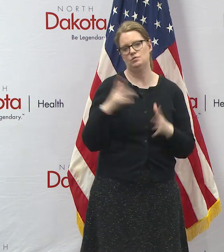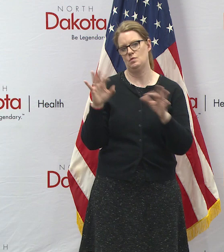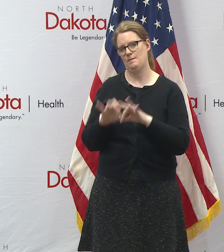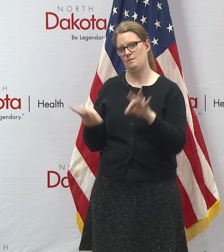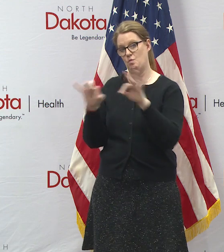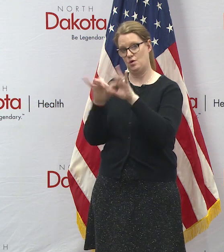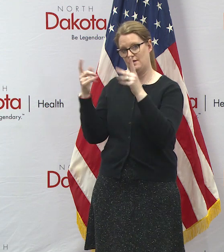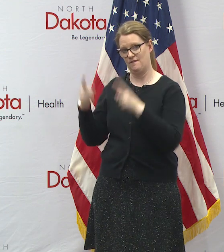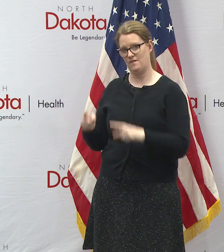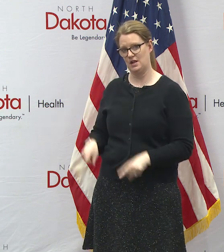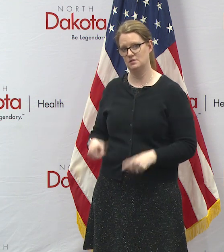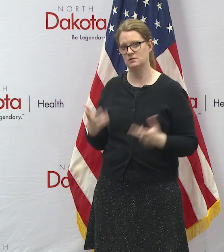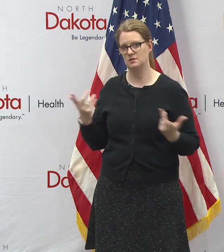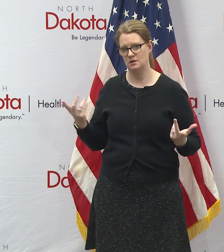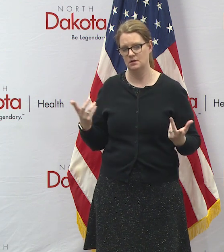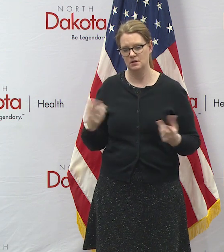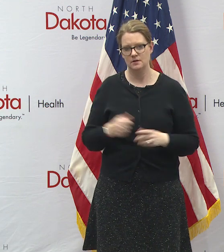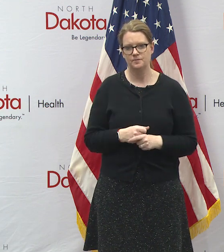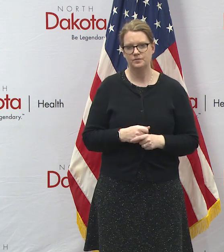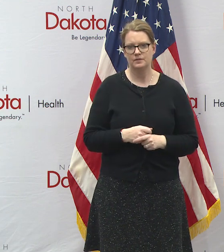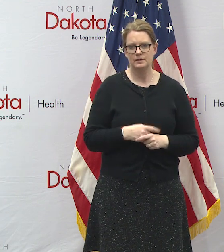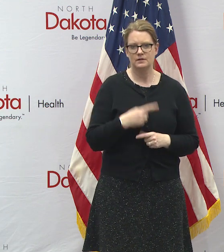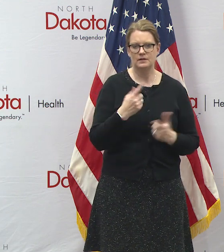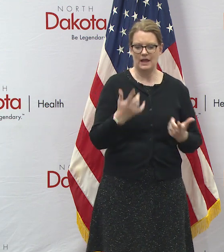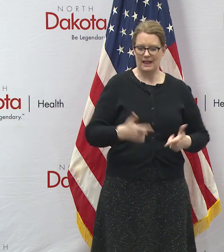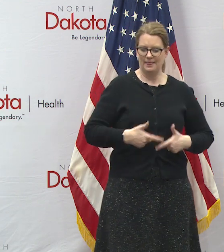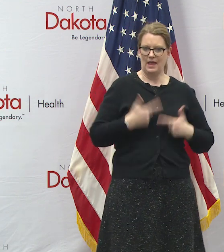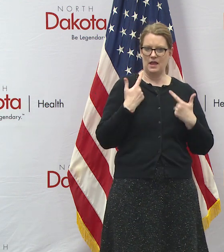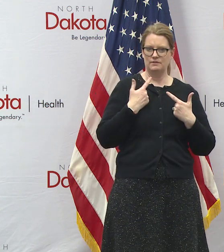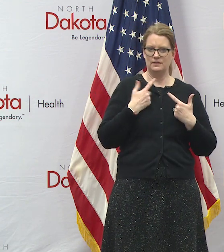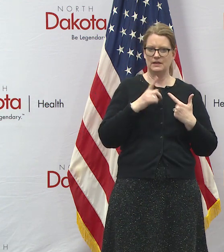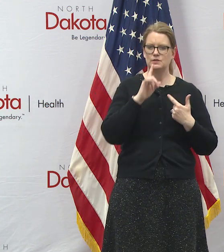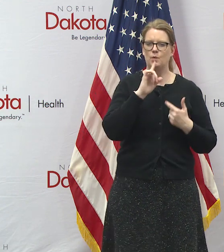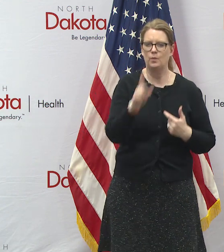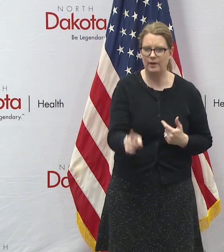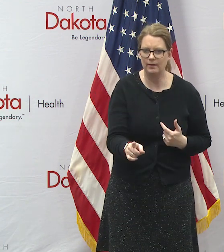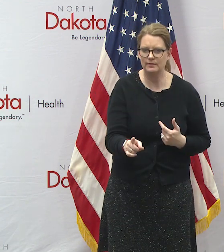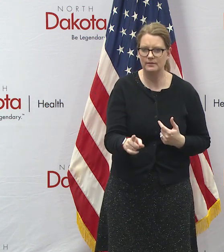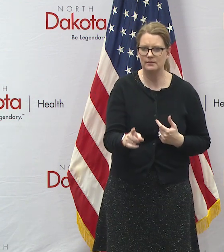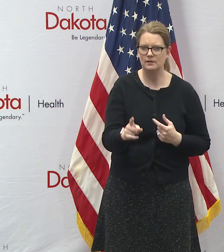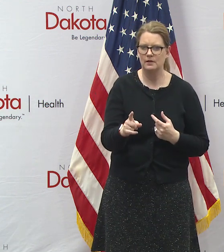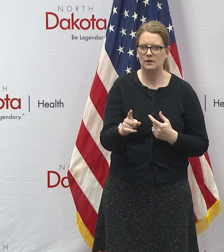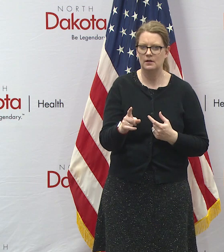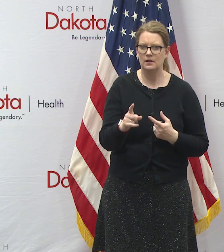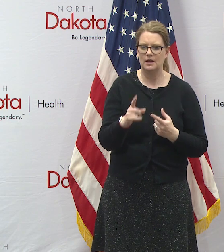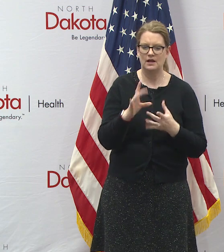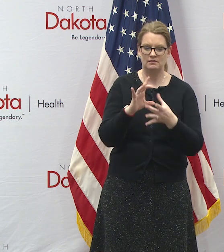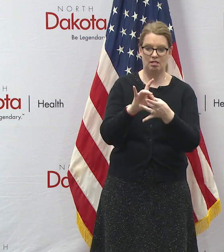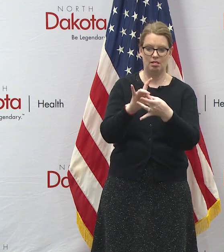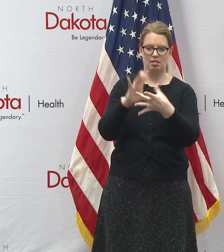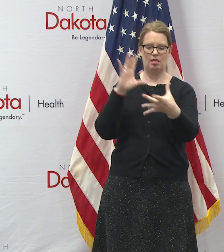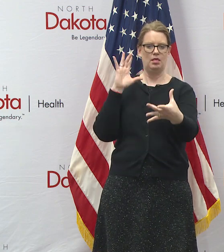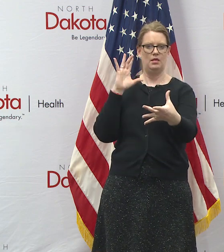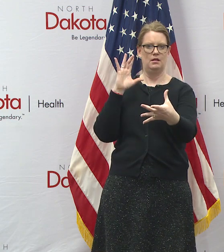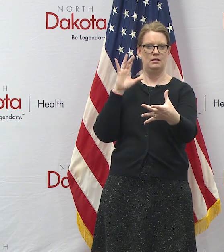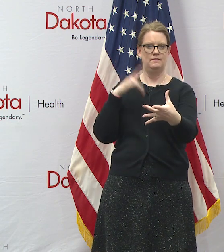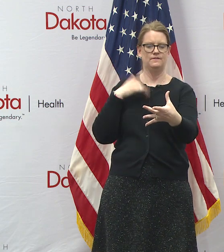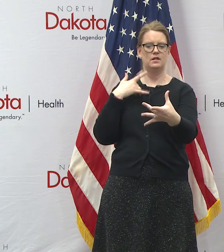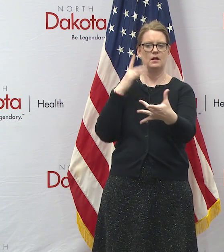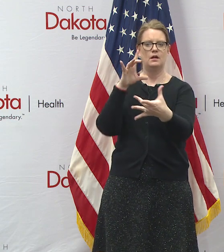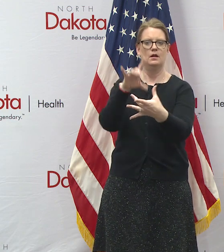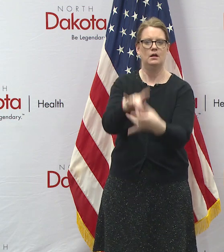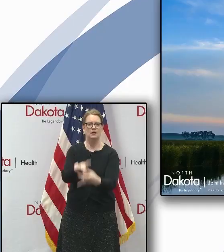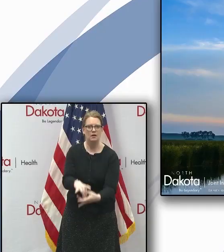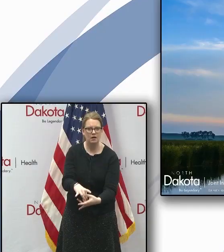it can turn a existence into real life and disconnected situations into important and